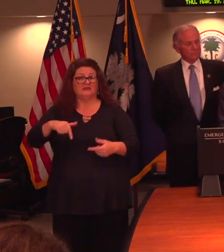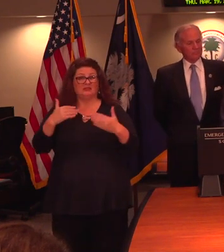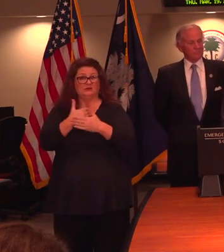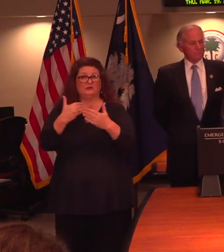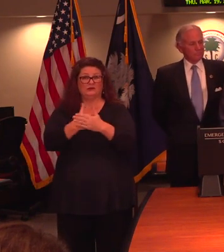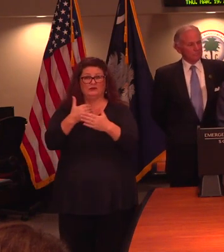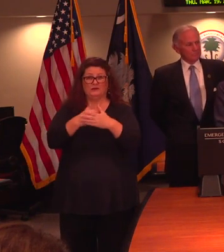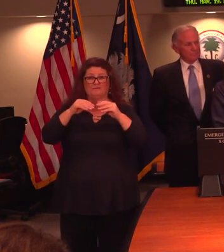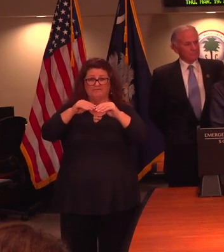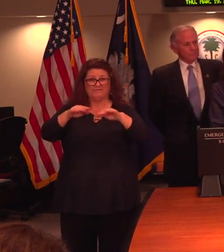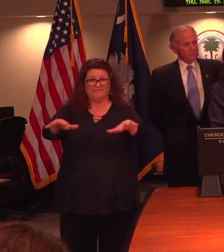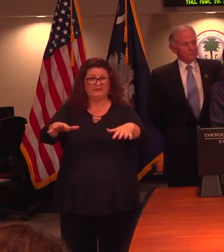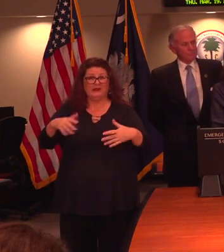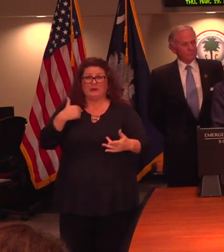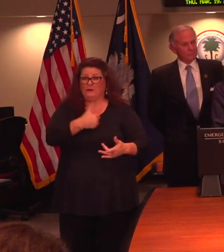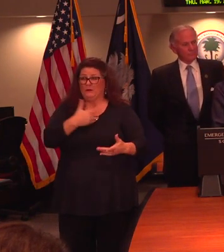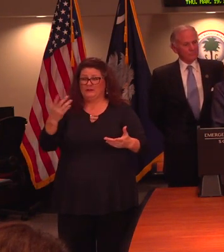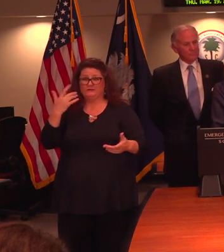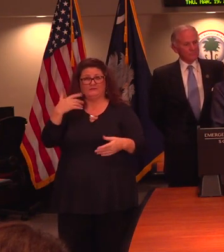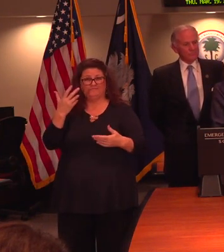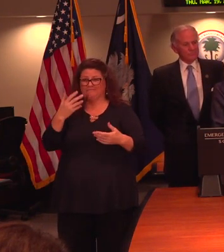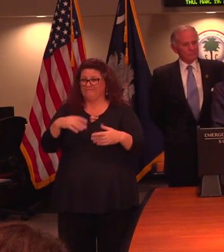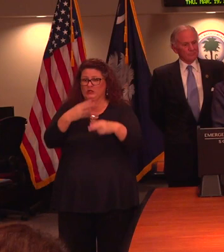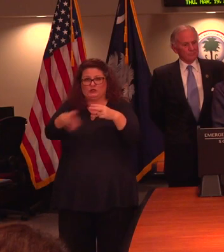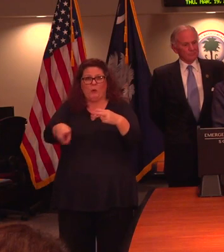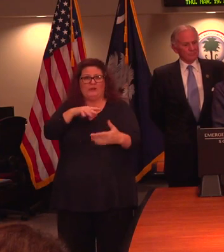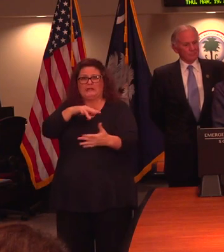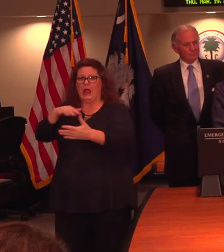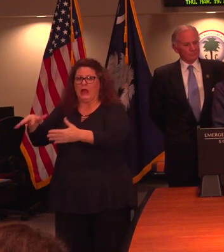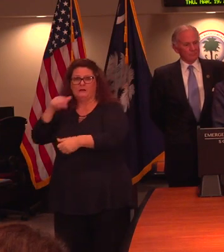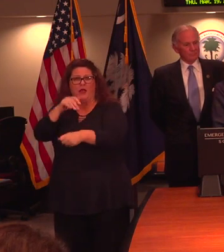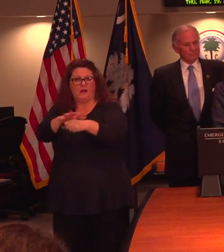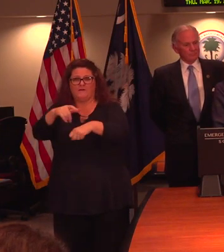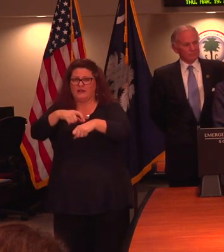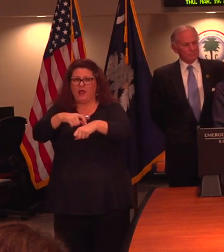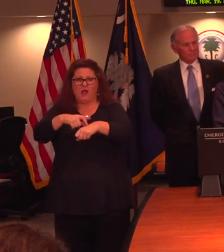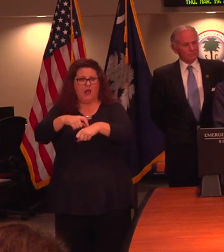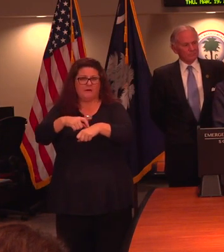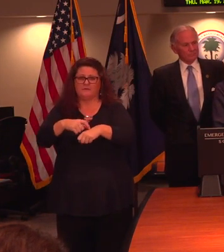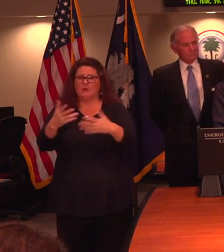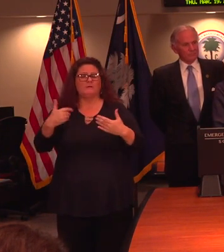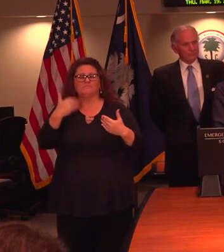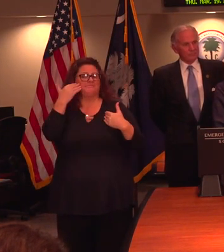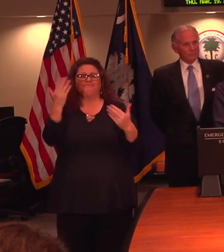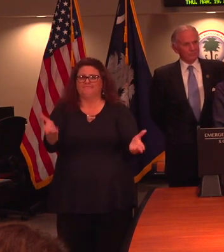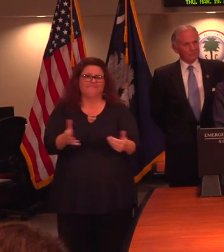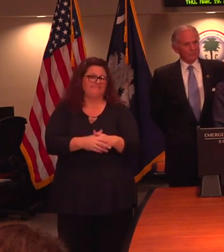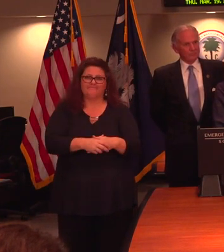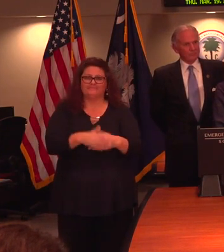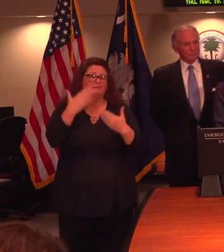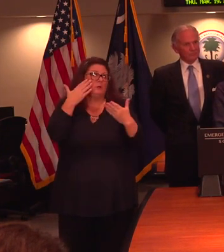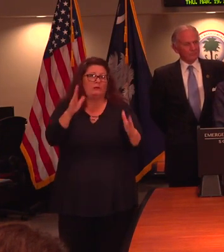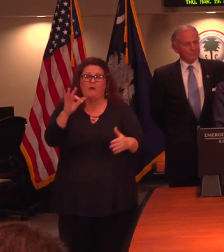and we've had really only a matter of a few weeks to study all possible complications, so we don't have any information about